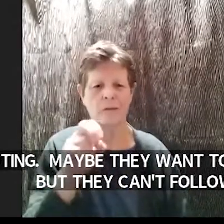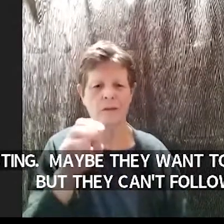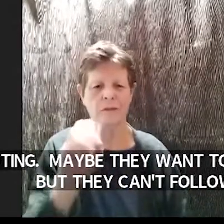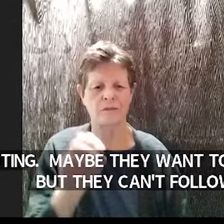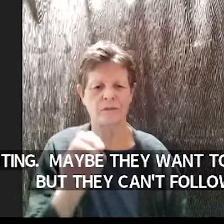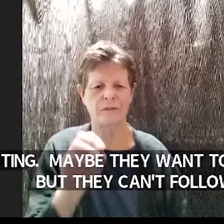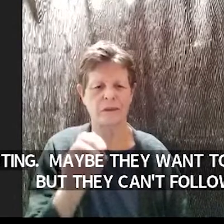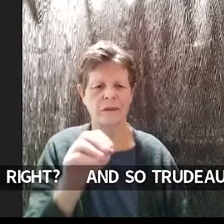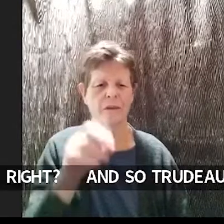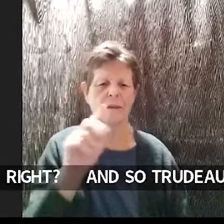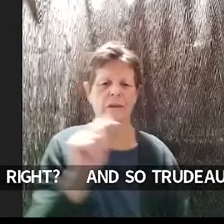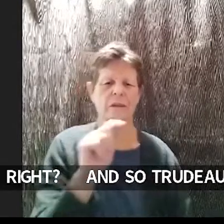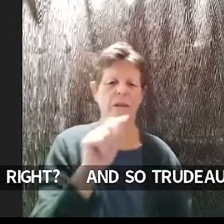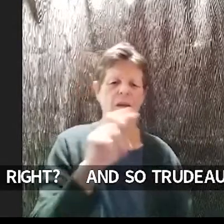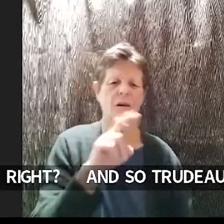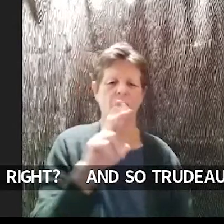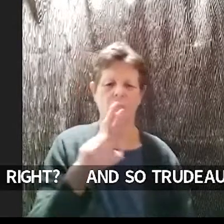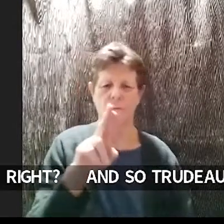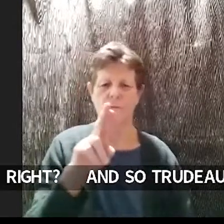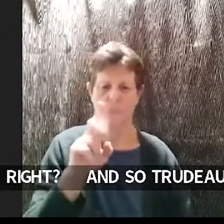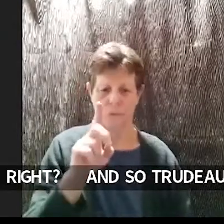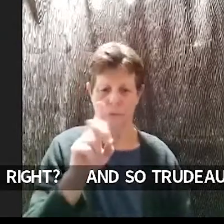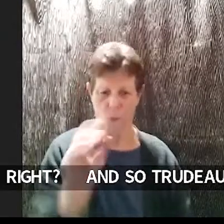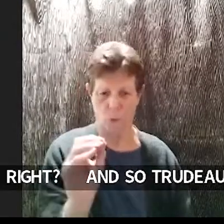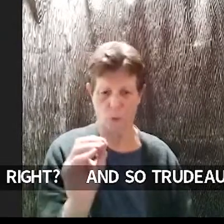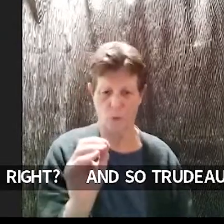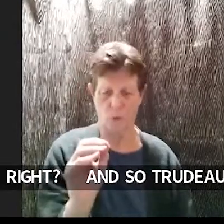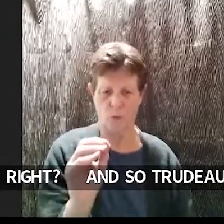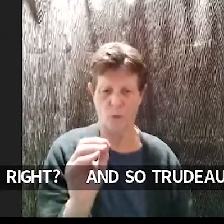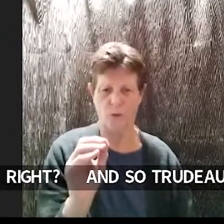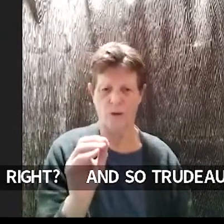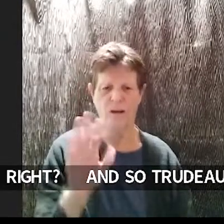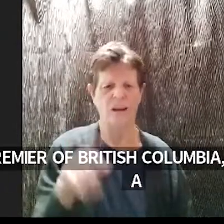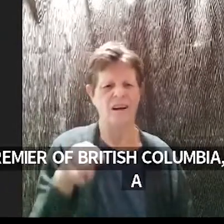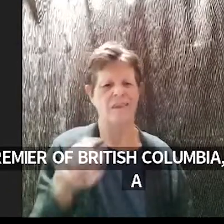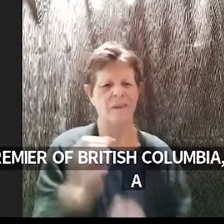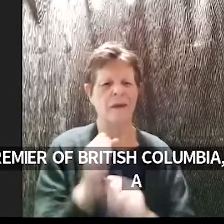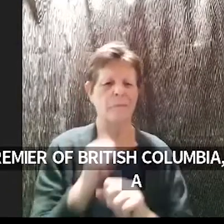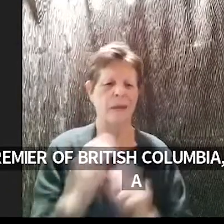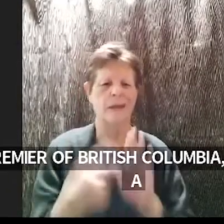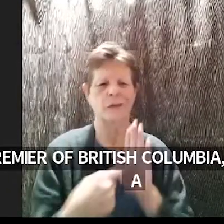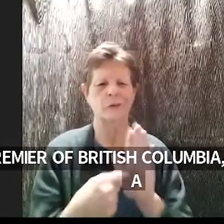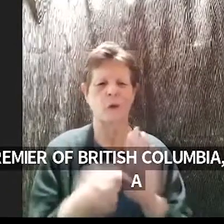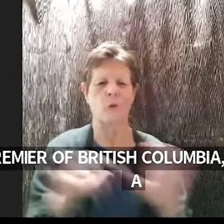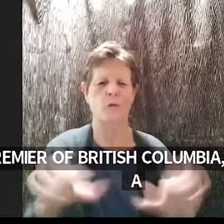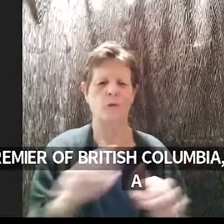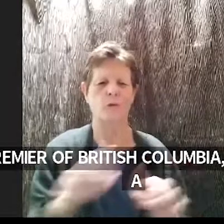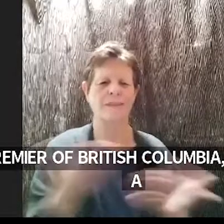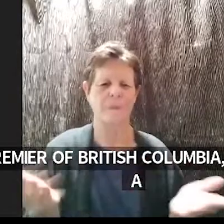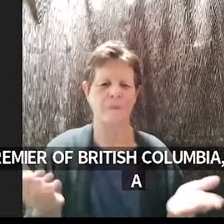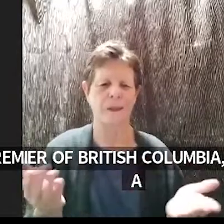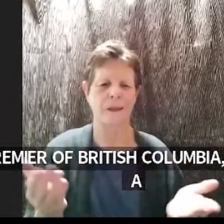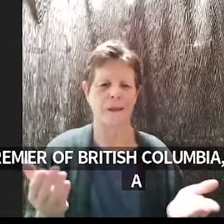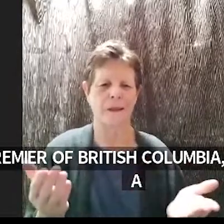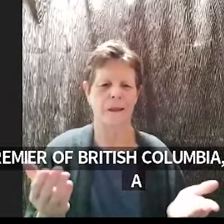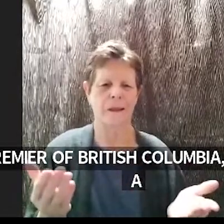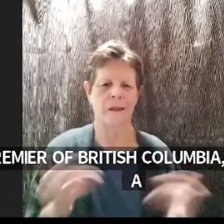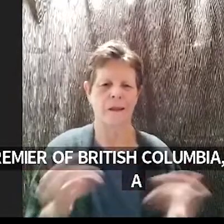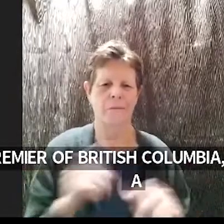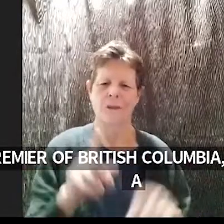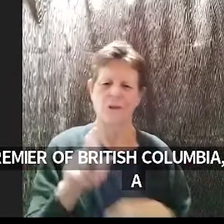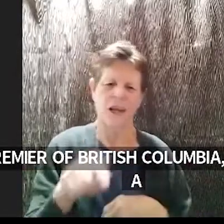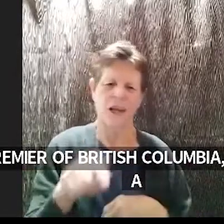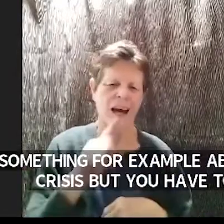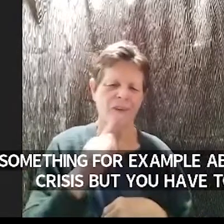premier of british columbia they kind of make a show of doing something for example about the overdose crisis but you have to kind of drill down to to find out